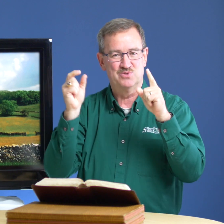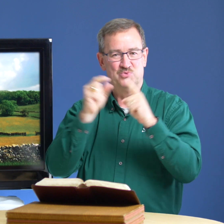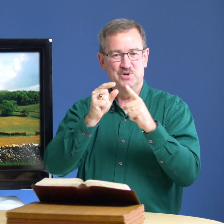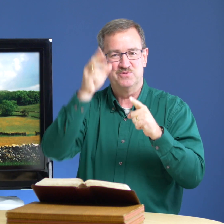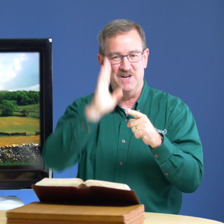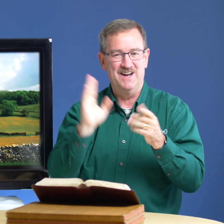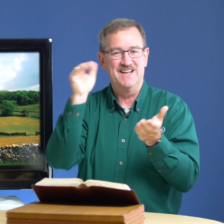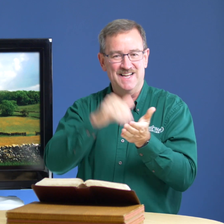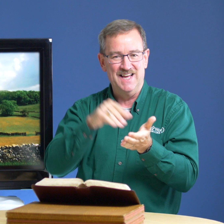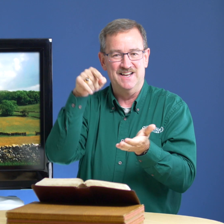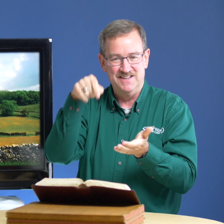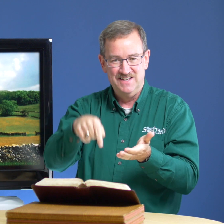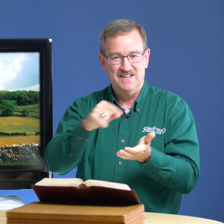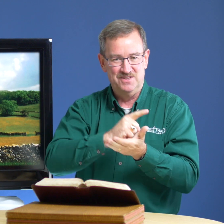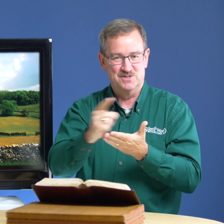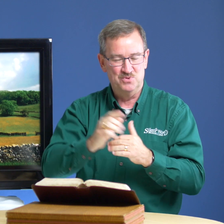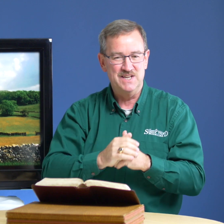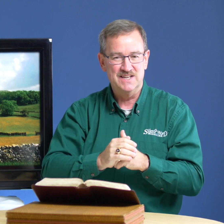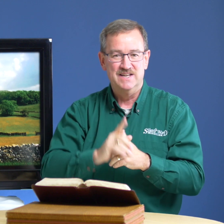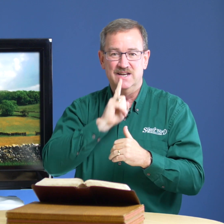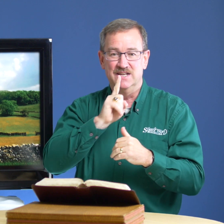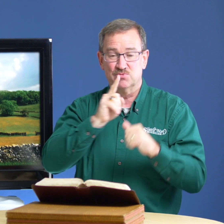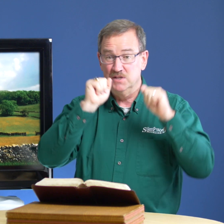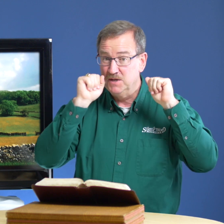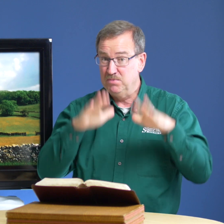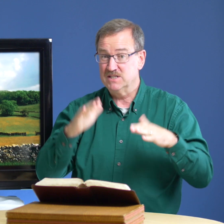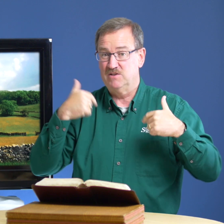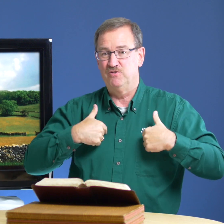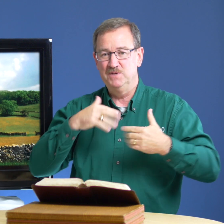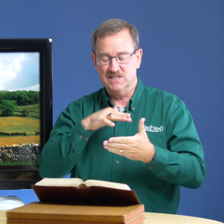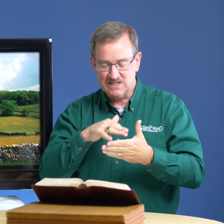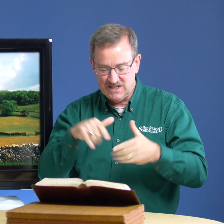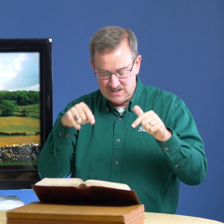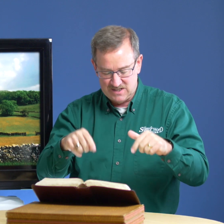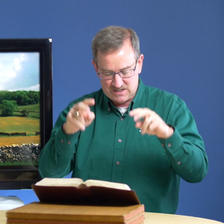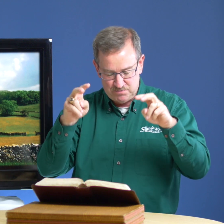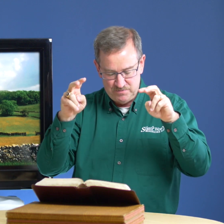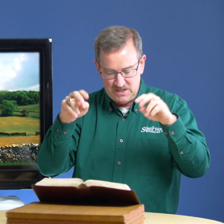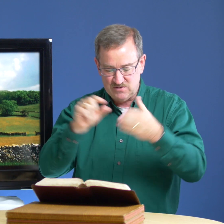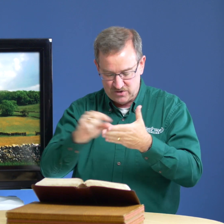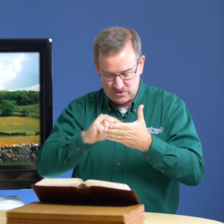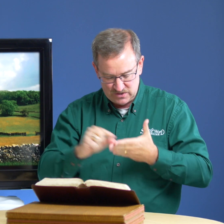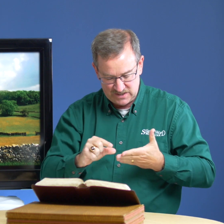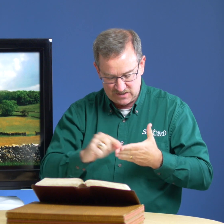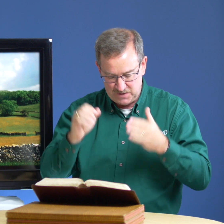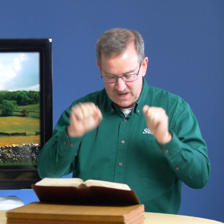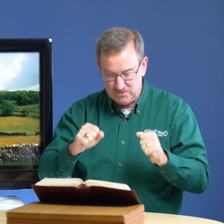word of god again this week it's really been a blessing for me to study this these verses and to be able